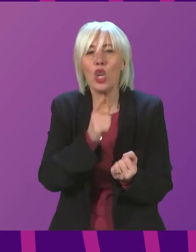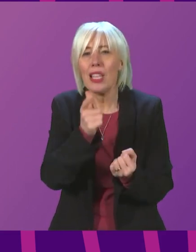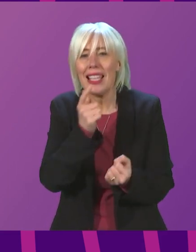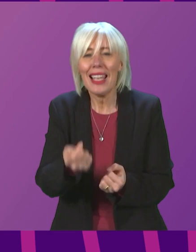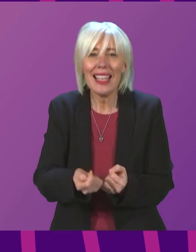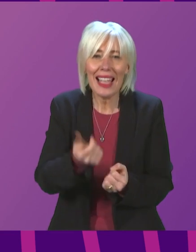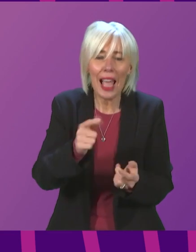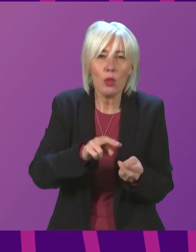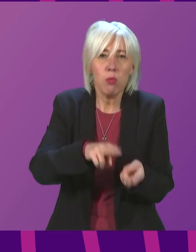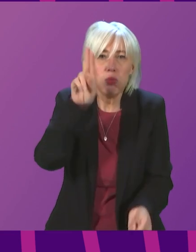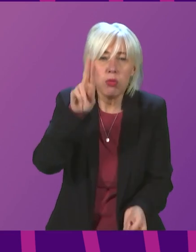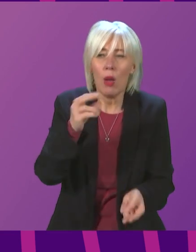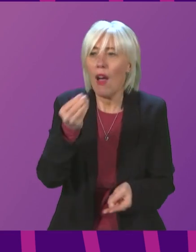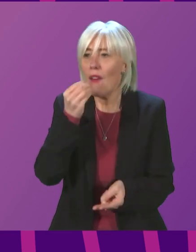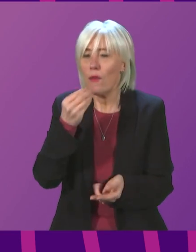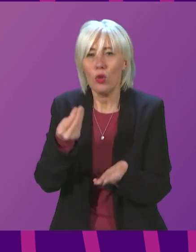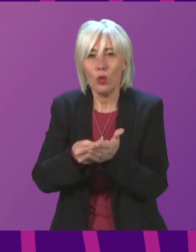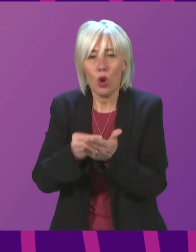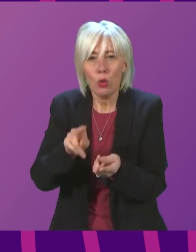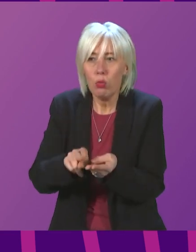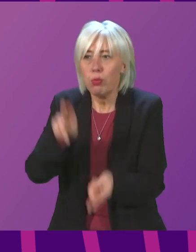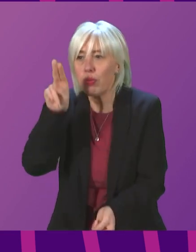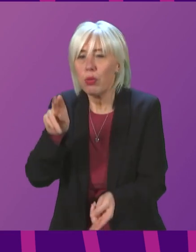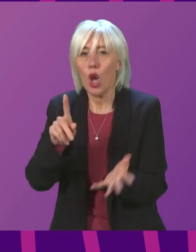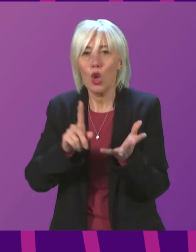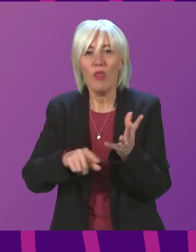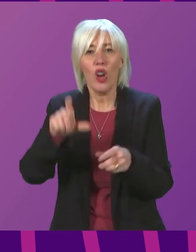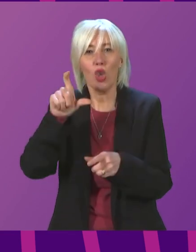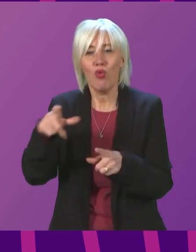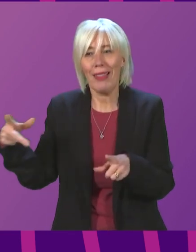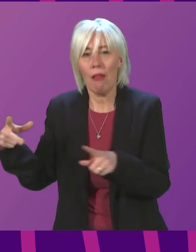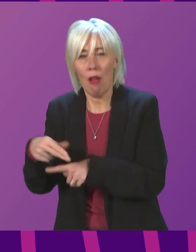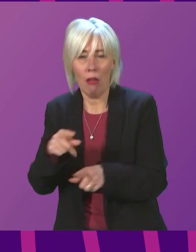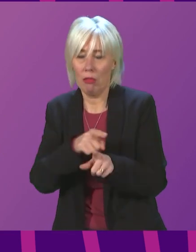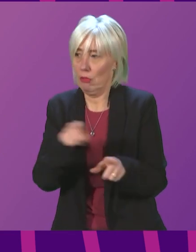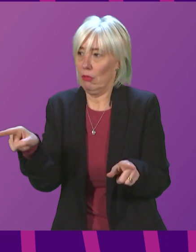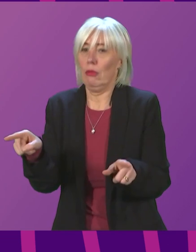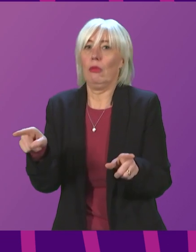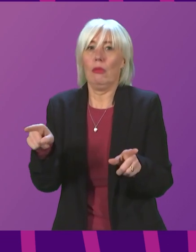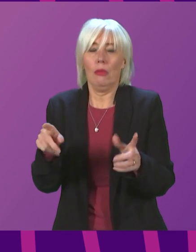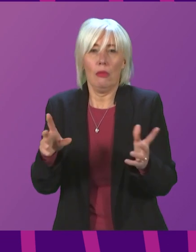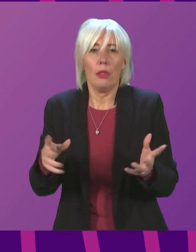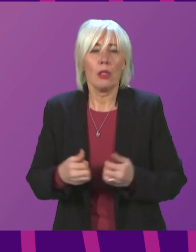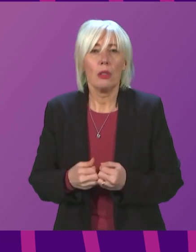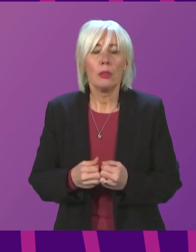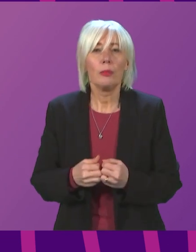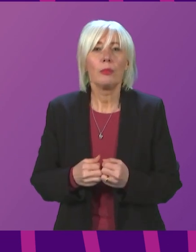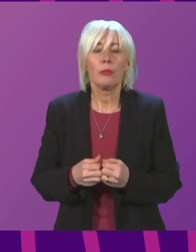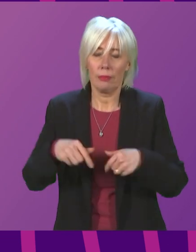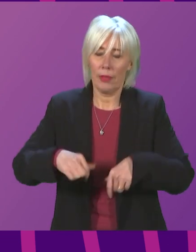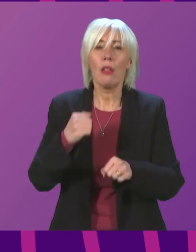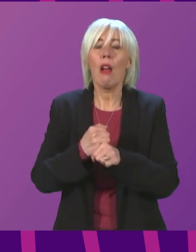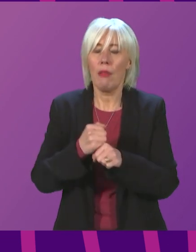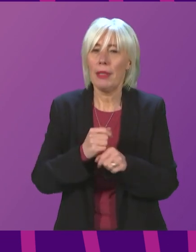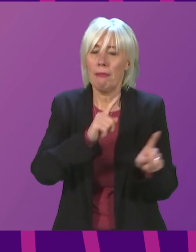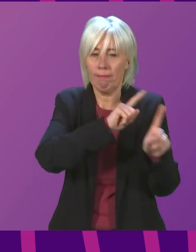food costs, and coupled with the cuts to universal credit. First Minister. Well, in this government, we're taking a range